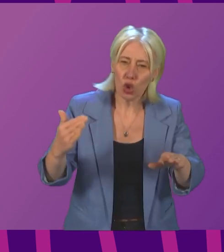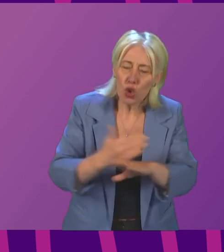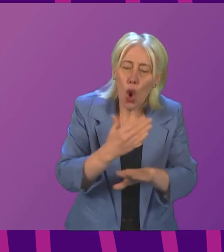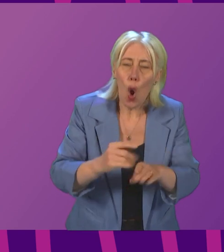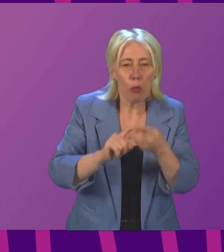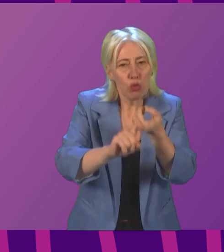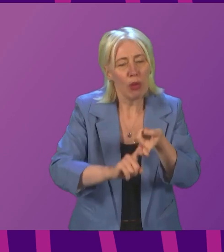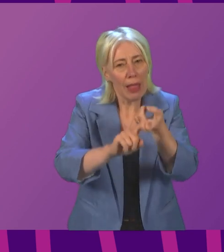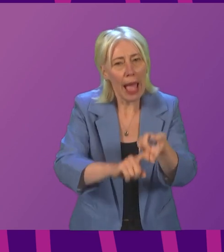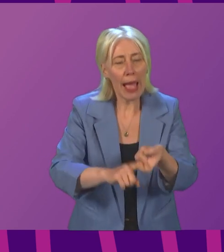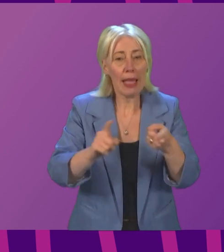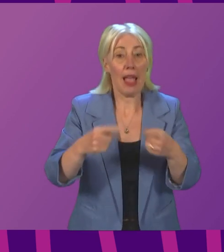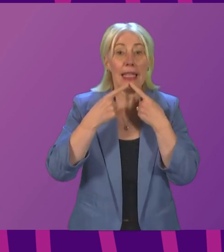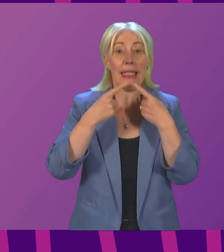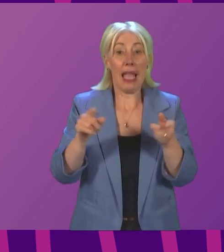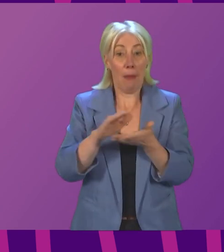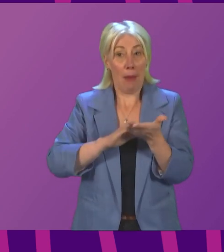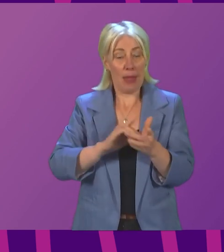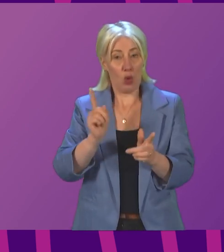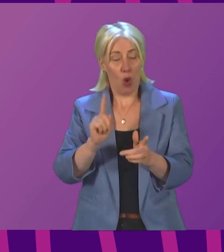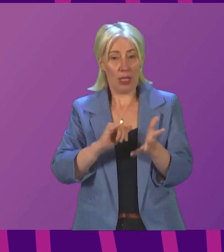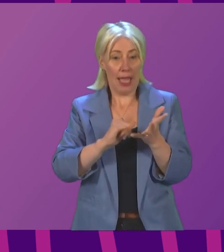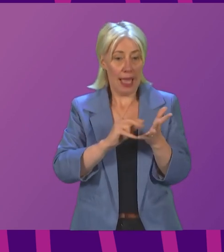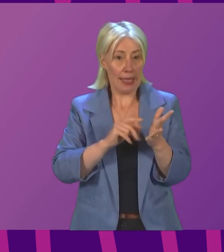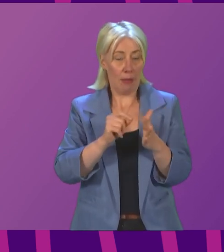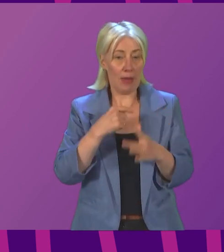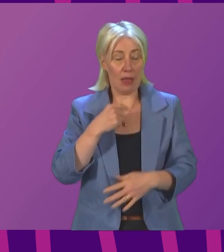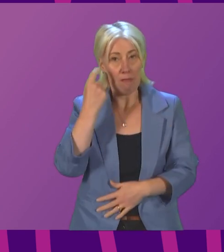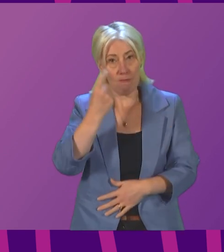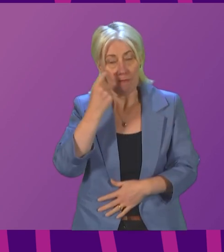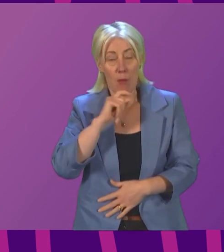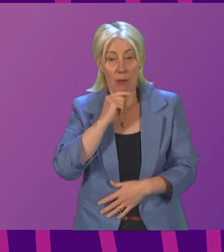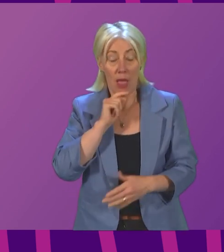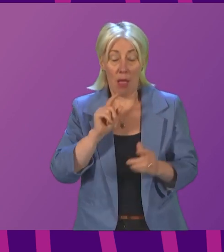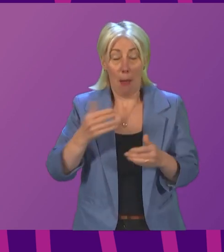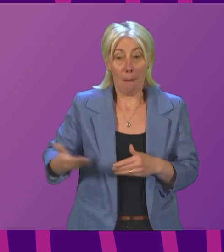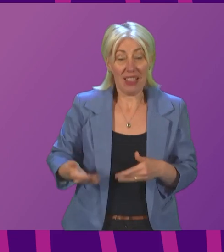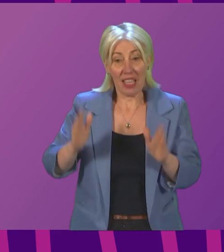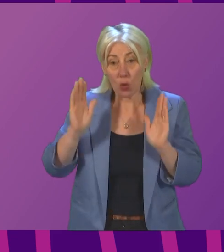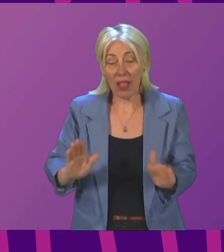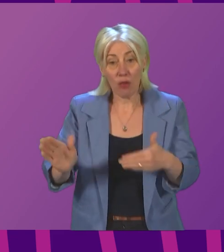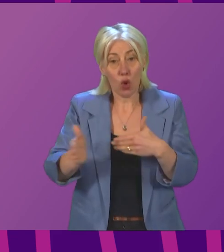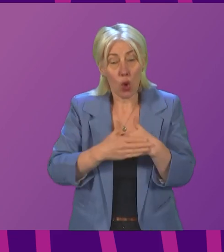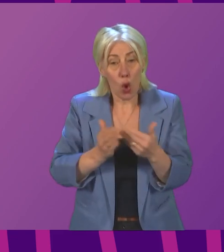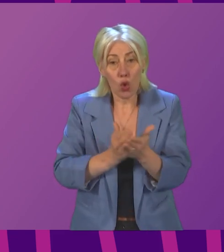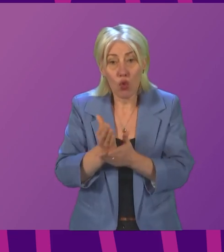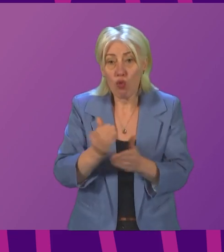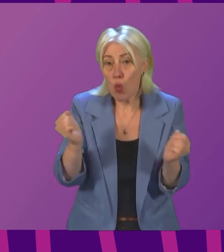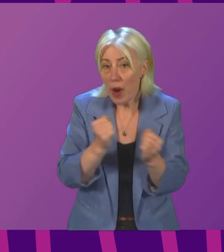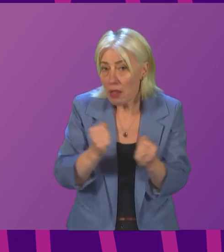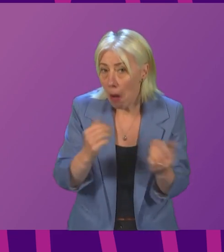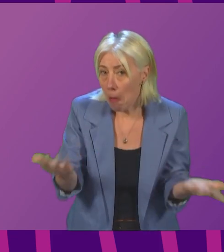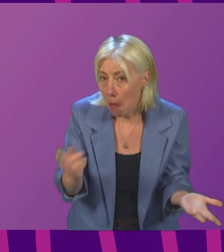them? Does that statement mean the SNP Government are considering closing businesses and premises over the winter months?